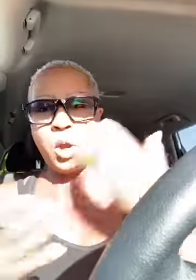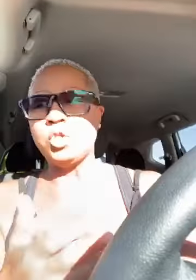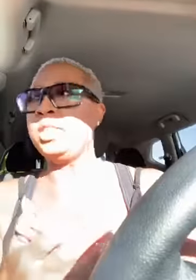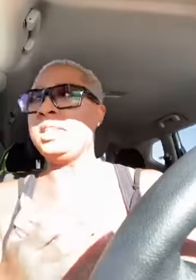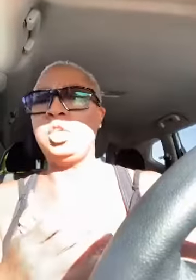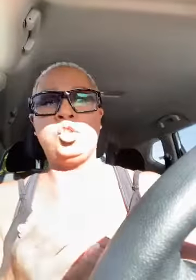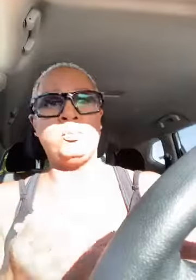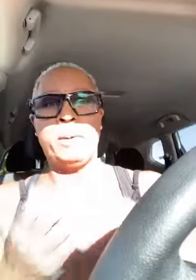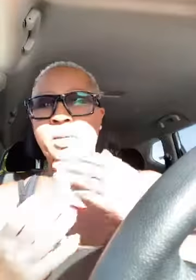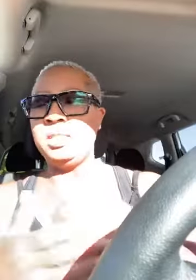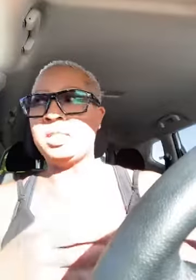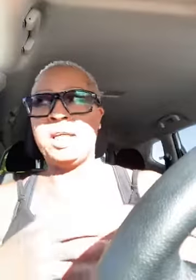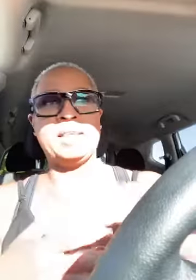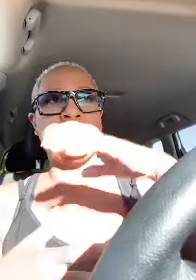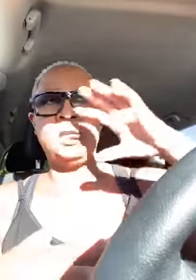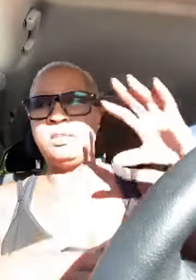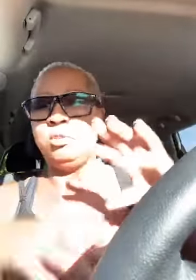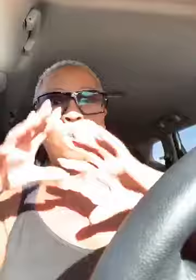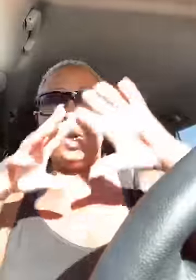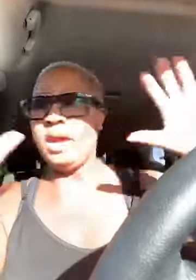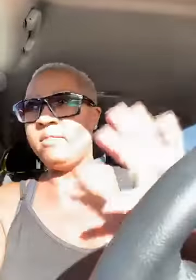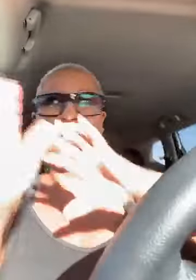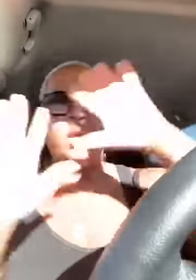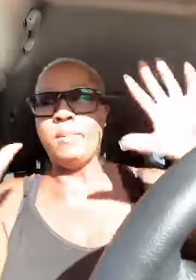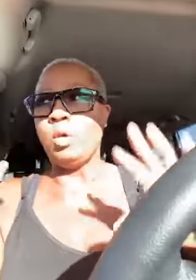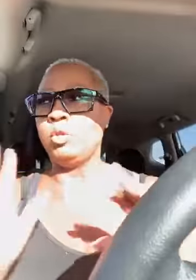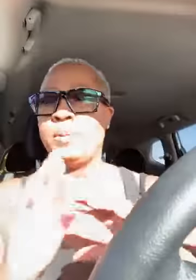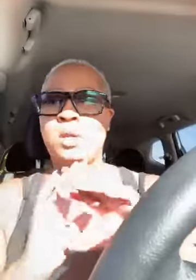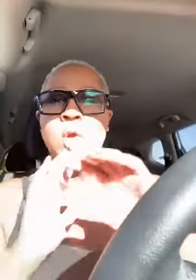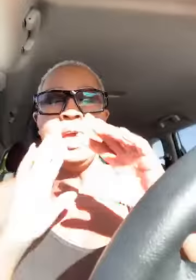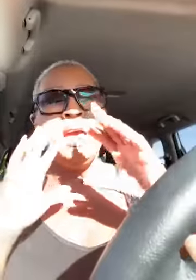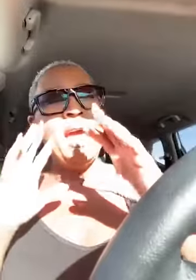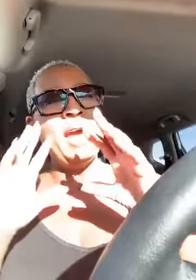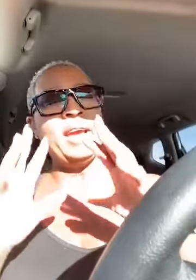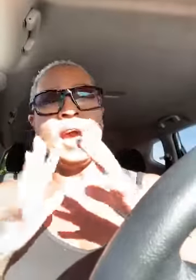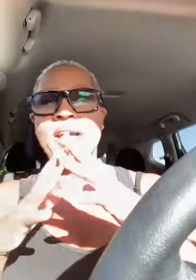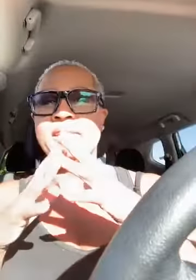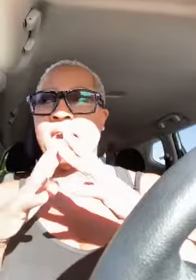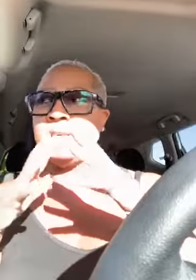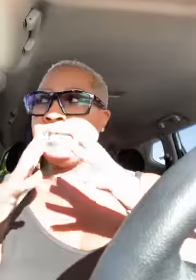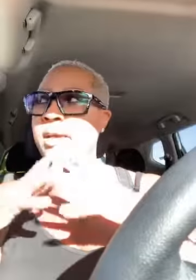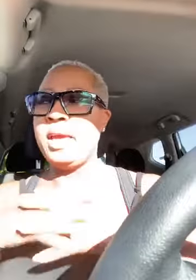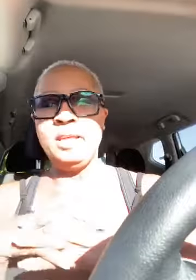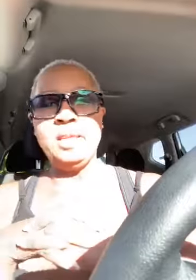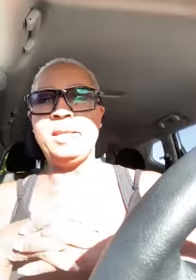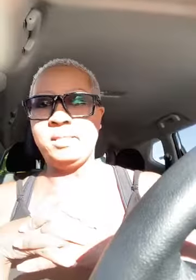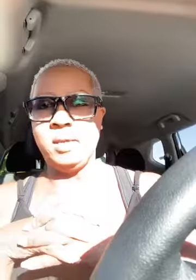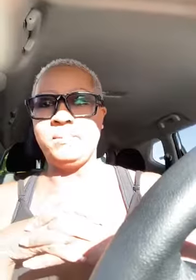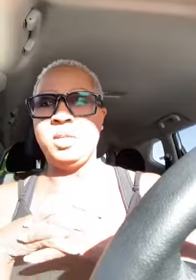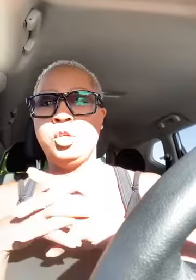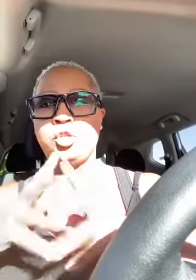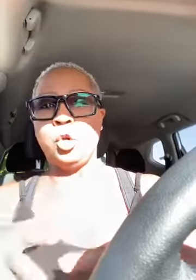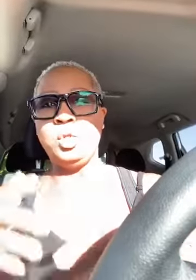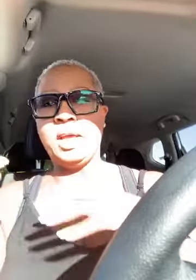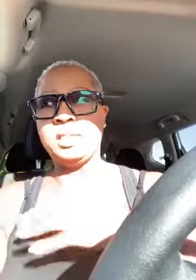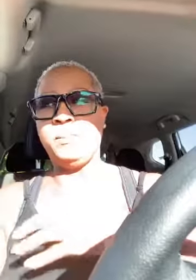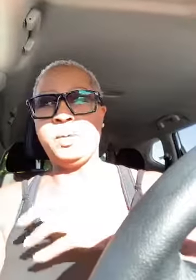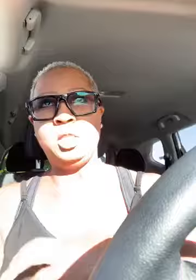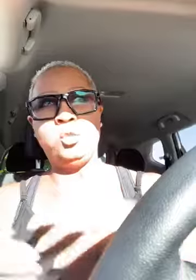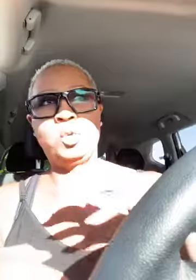person that teaches my business classes that you know whatever she gave me the whole spiel and guys i said isn't that something the show that i typically do